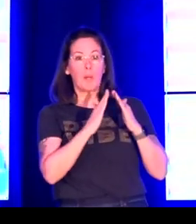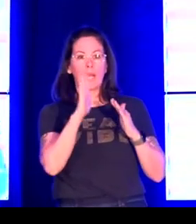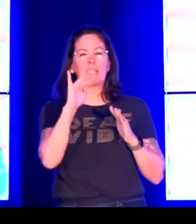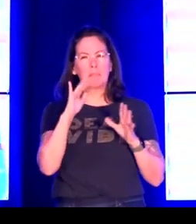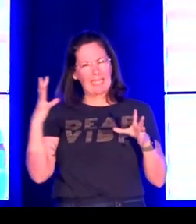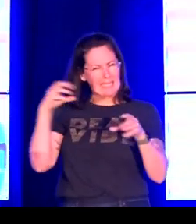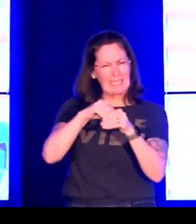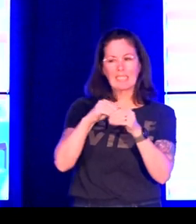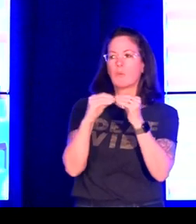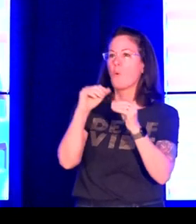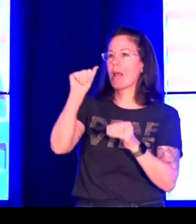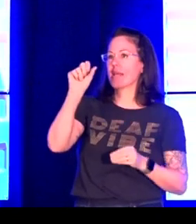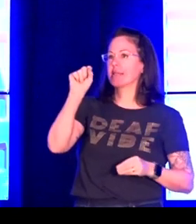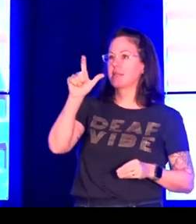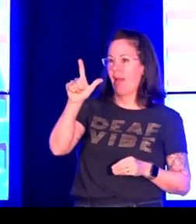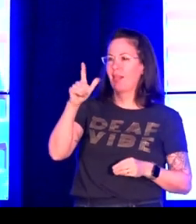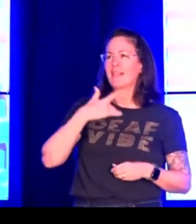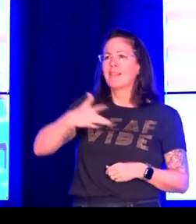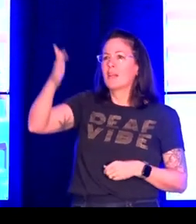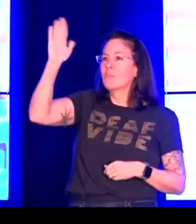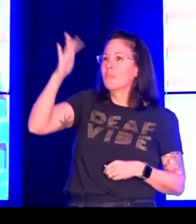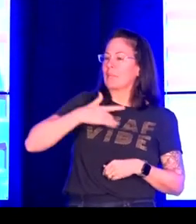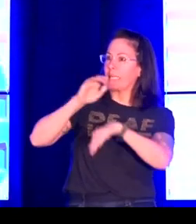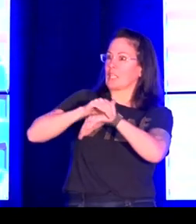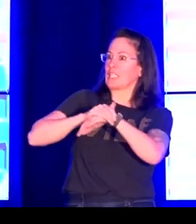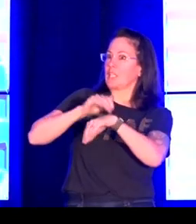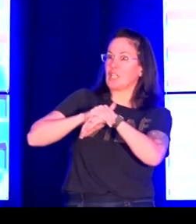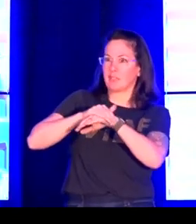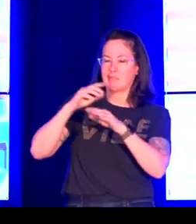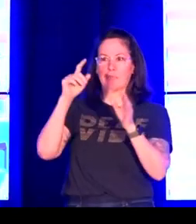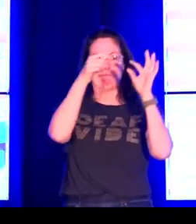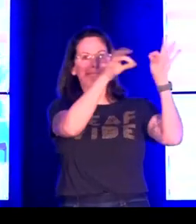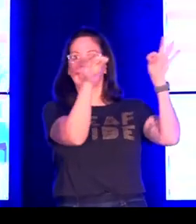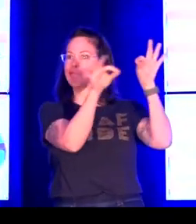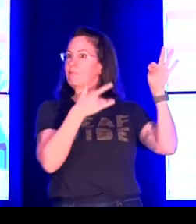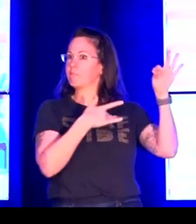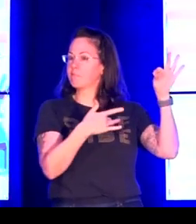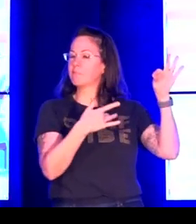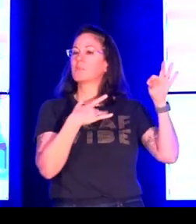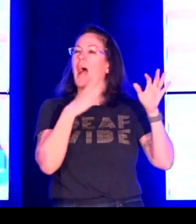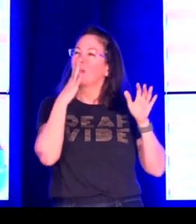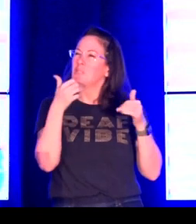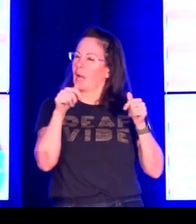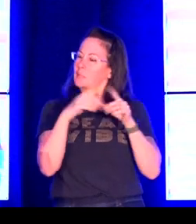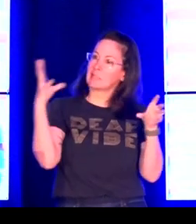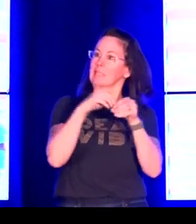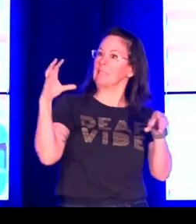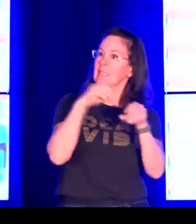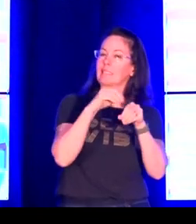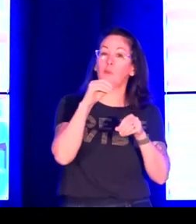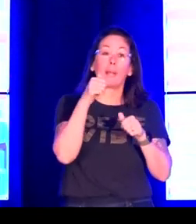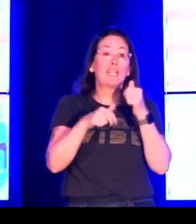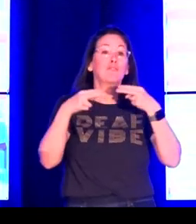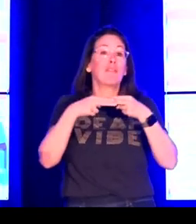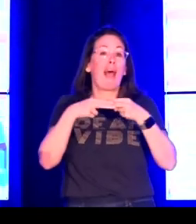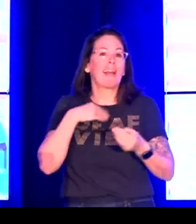Our lives and our experiences as part of communities are critical. For the ASL